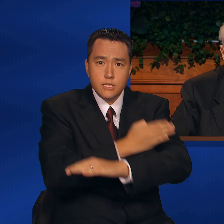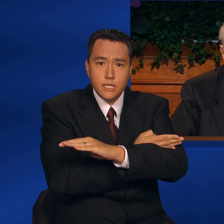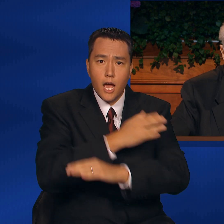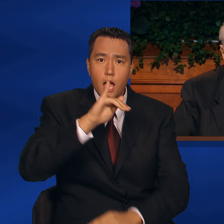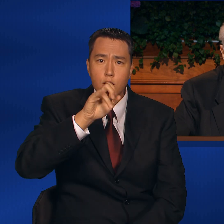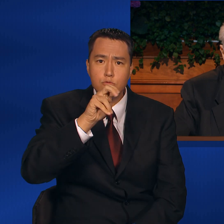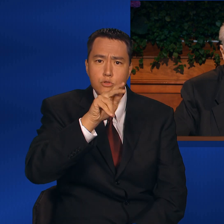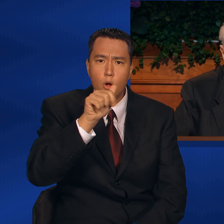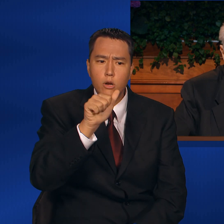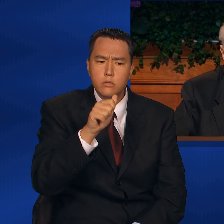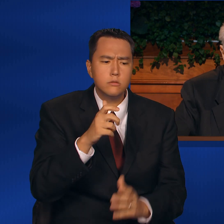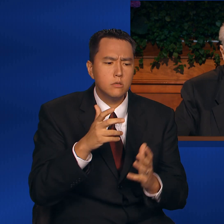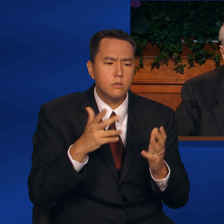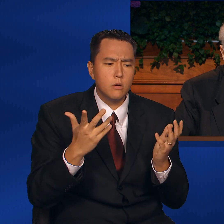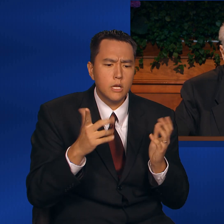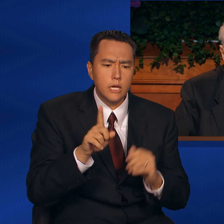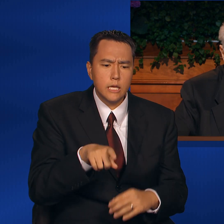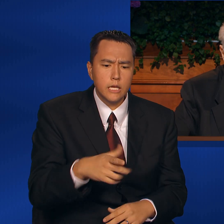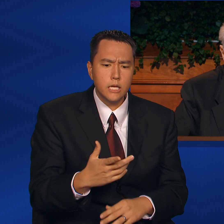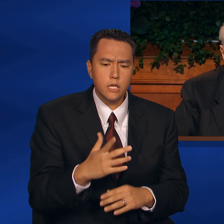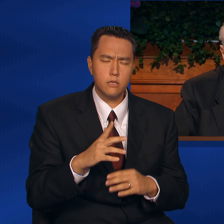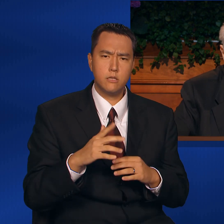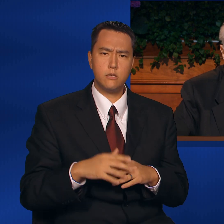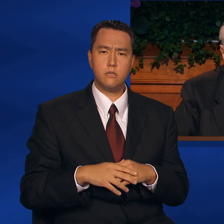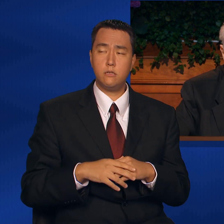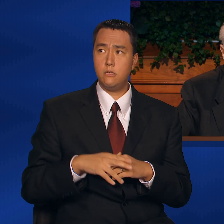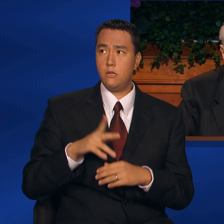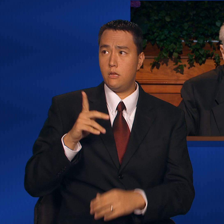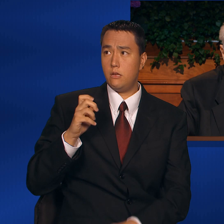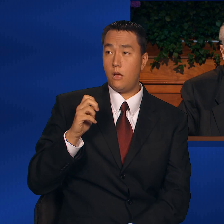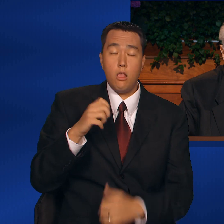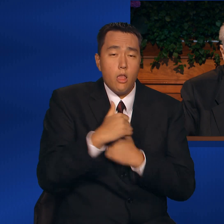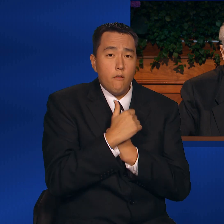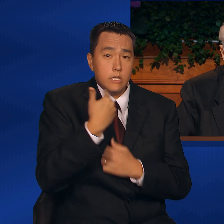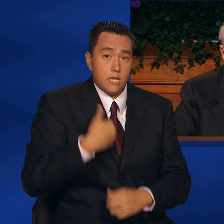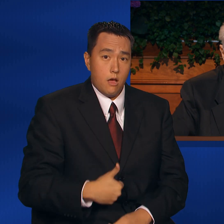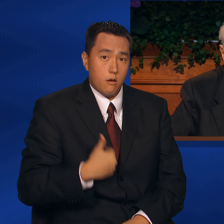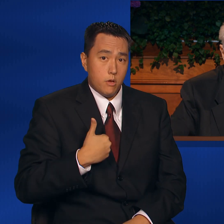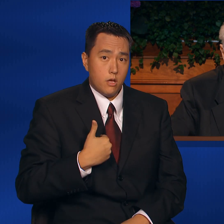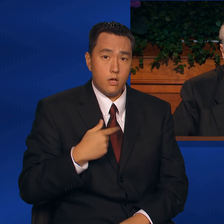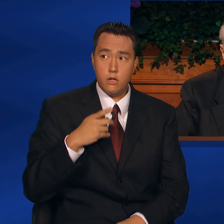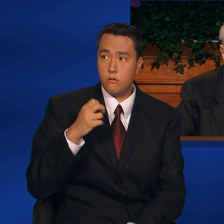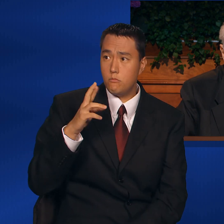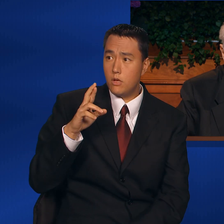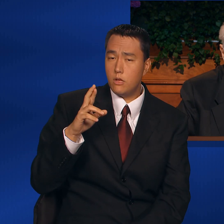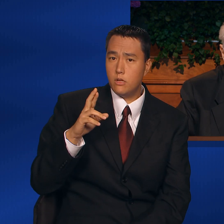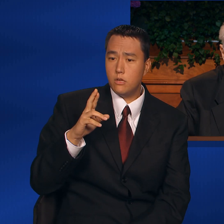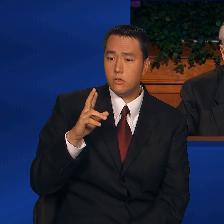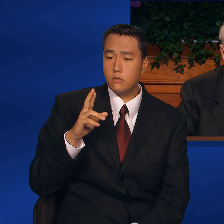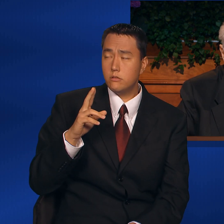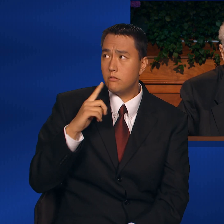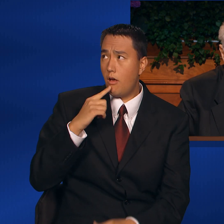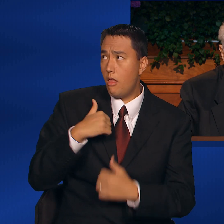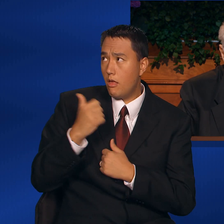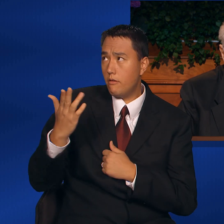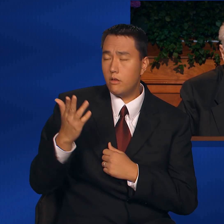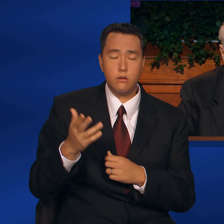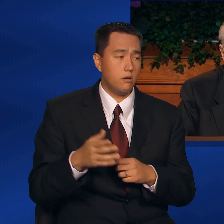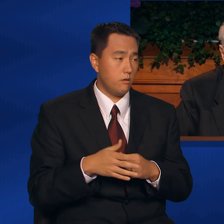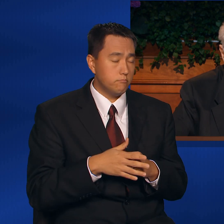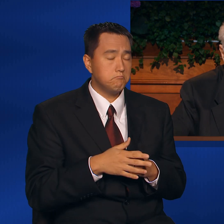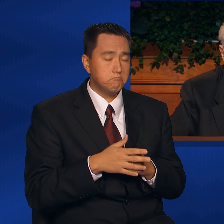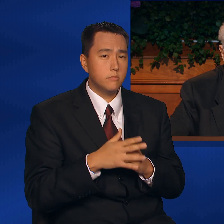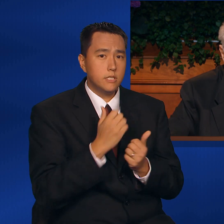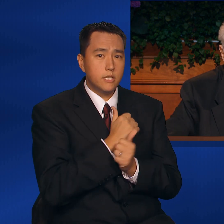lovest thou me? Finally, when Peter expressed his love, the Savior implored him, feed